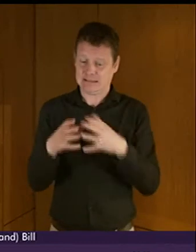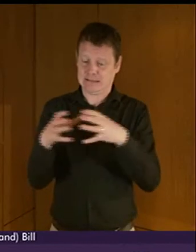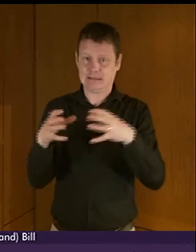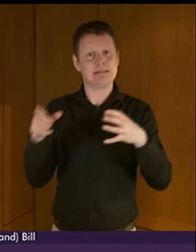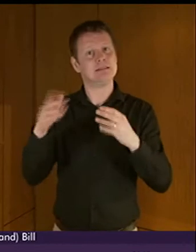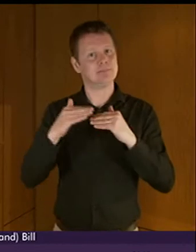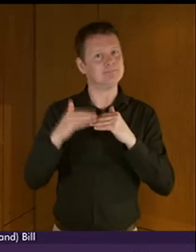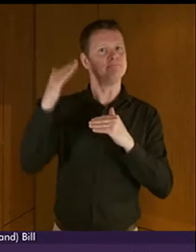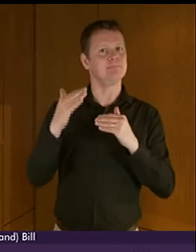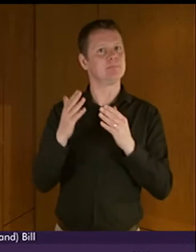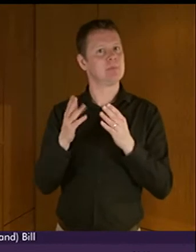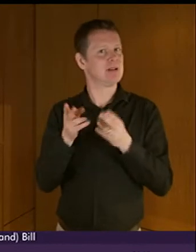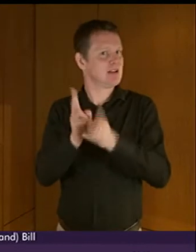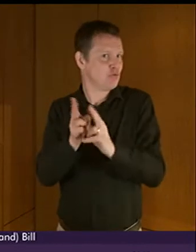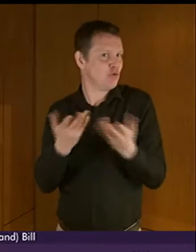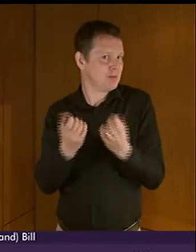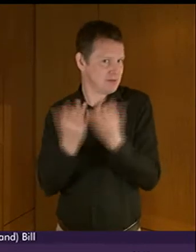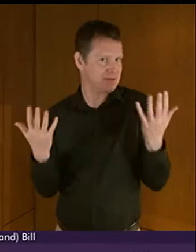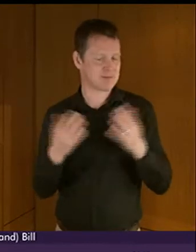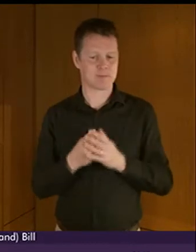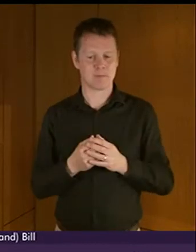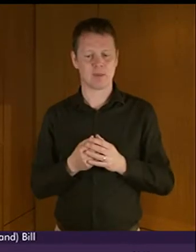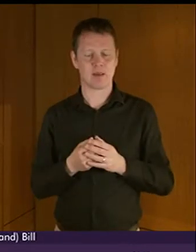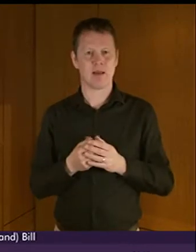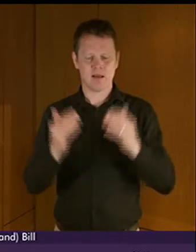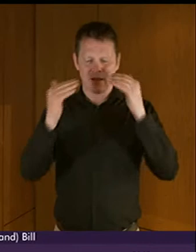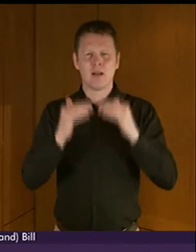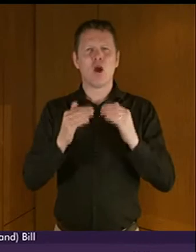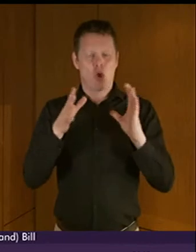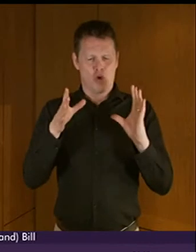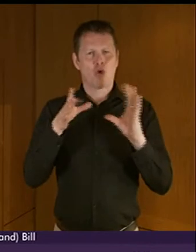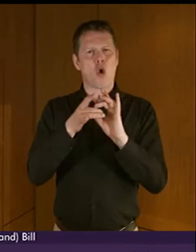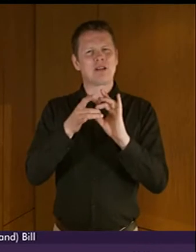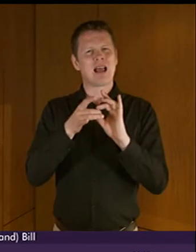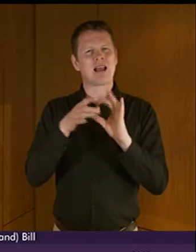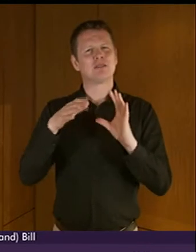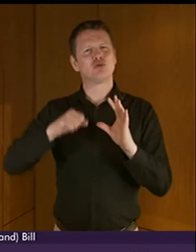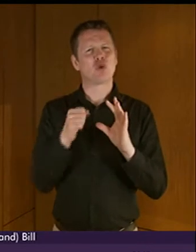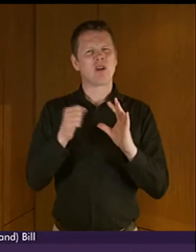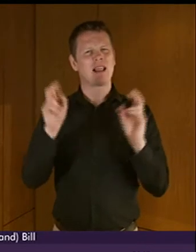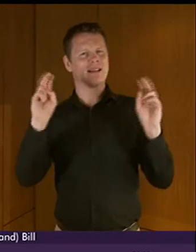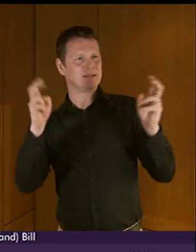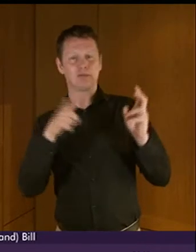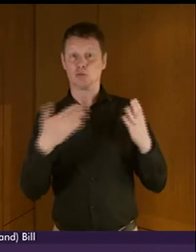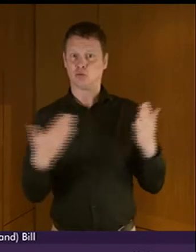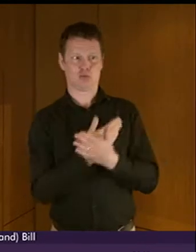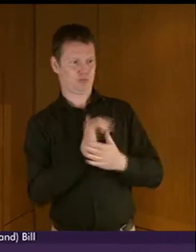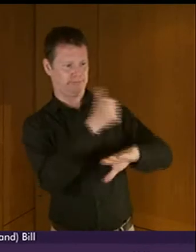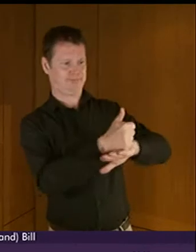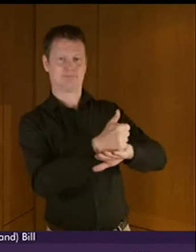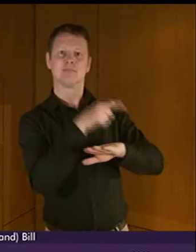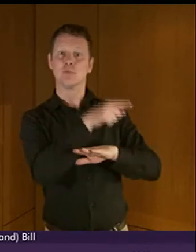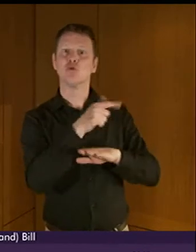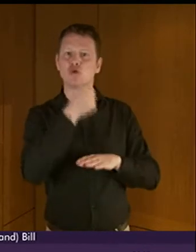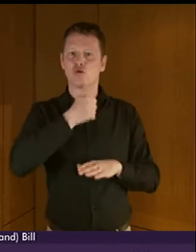of interpreters that we have Contact Scotland is one such effort which does make use of various